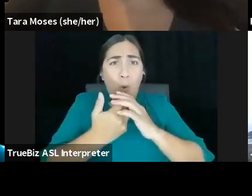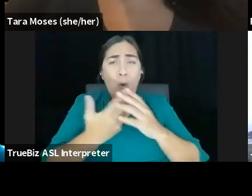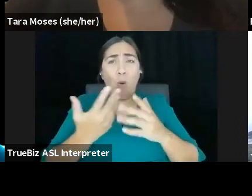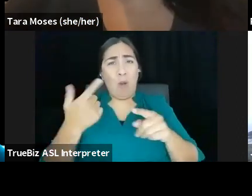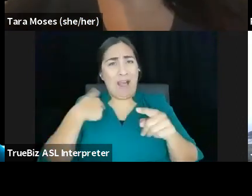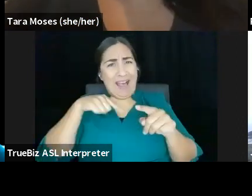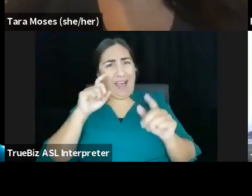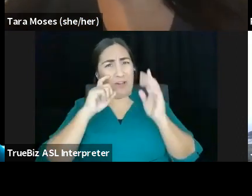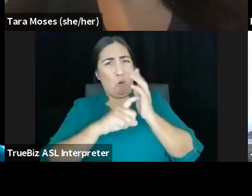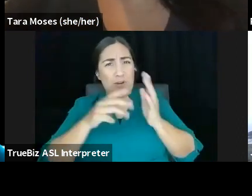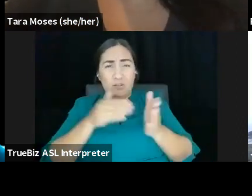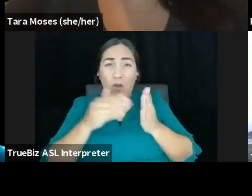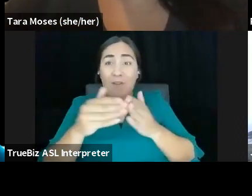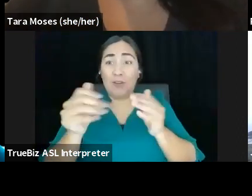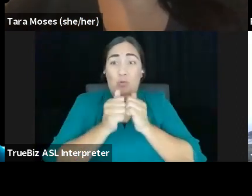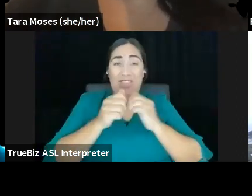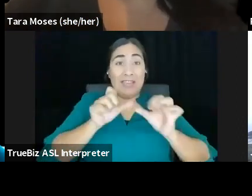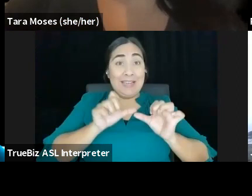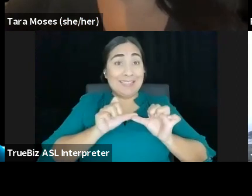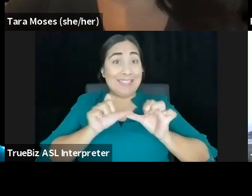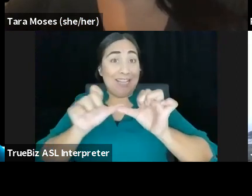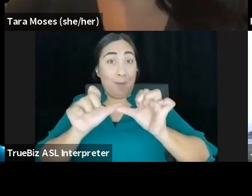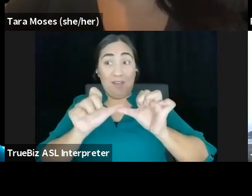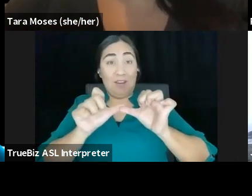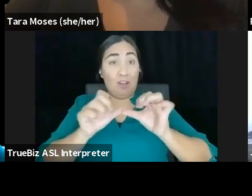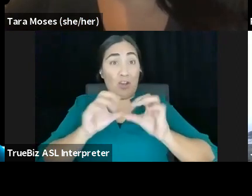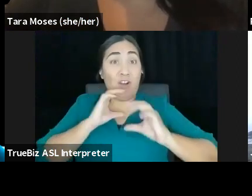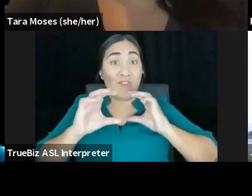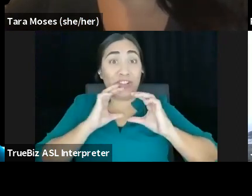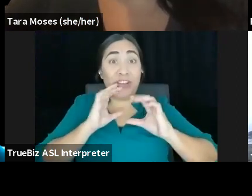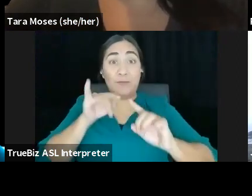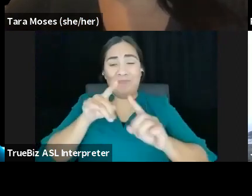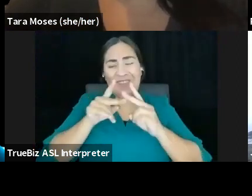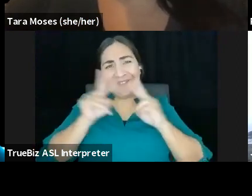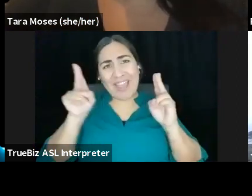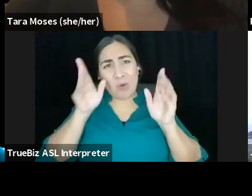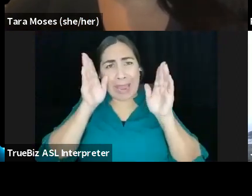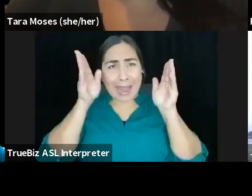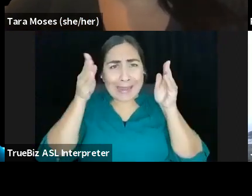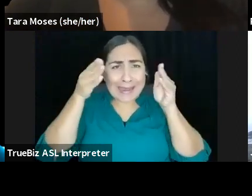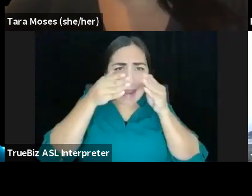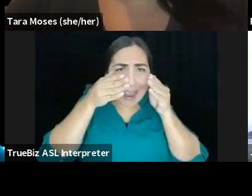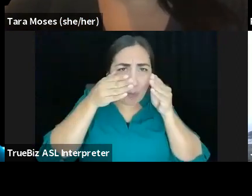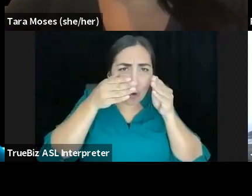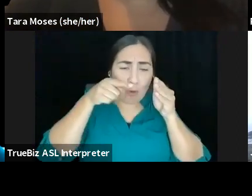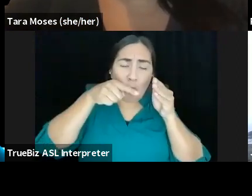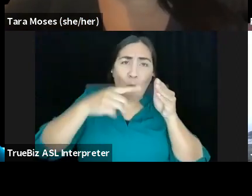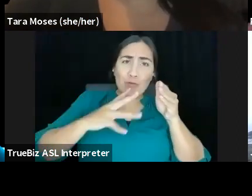um, sustainable sustainability conversation, it's either very narrowly on greening a process that has to do with